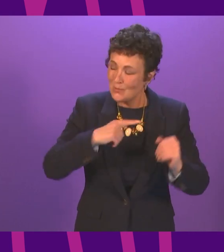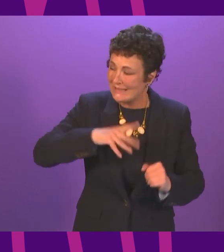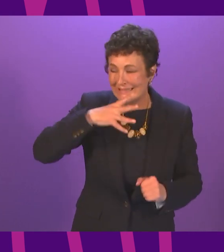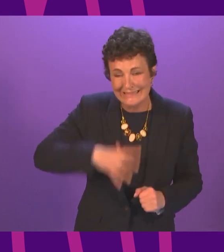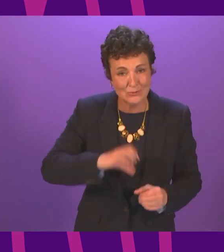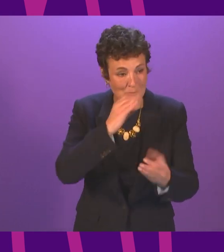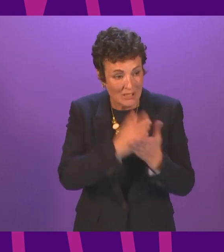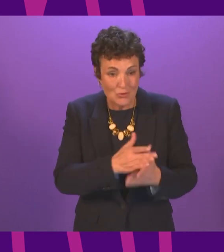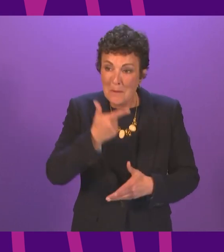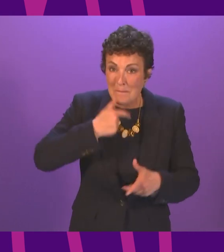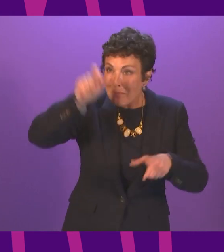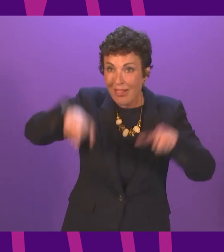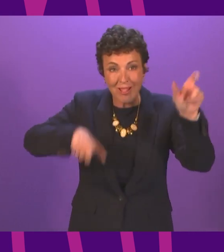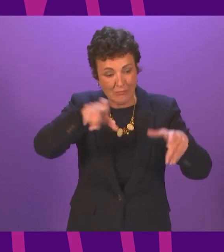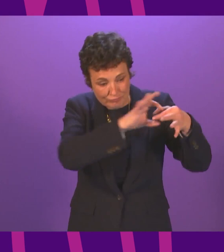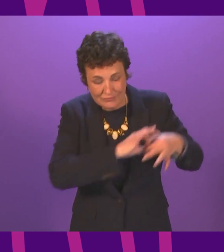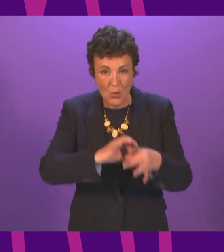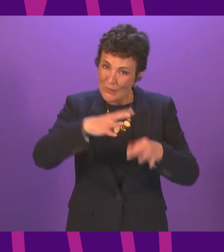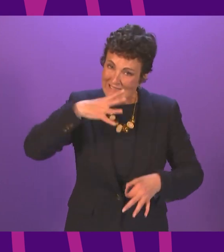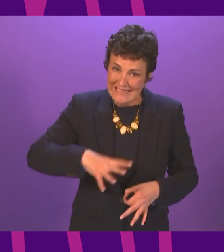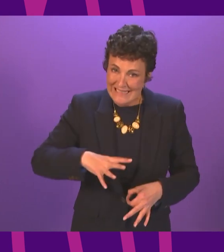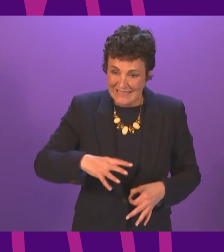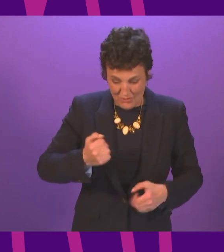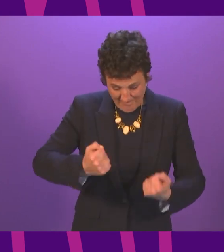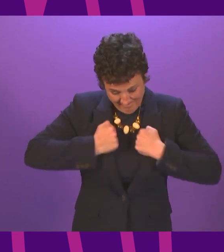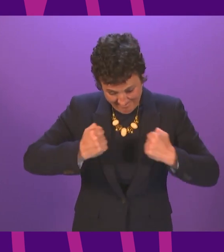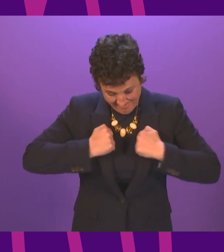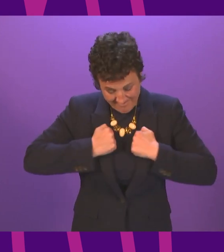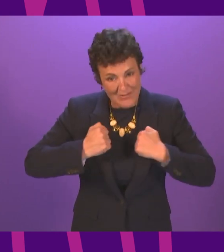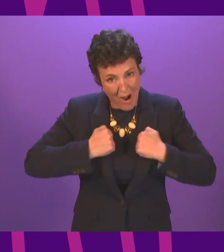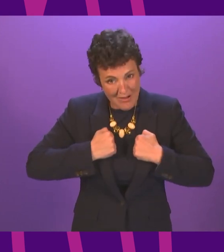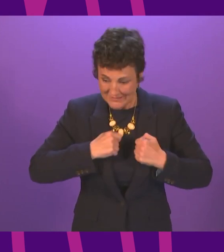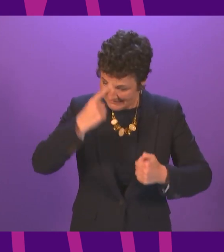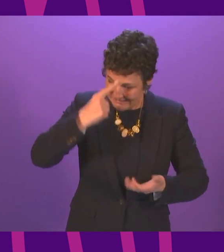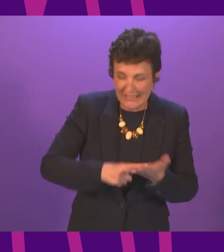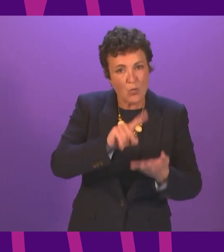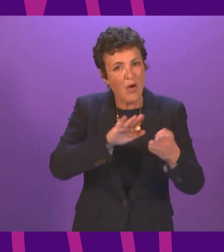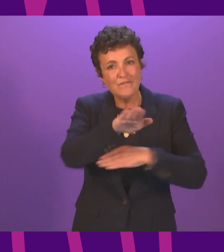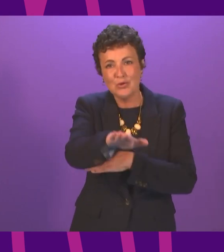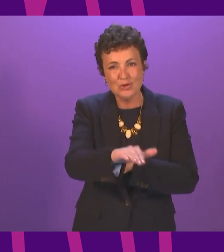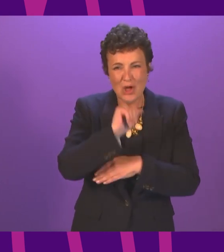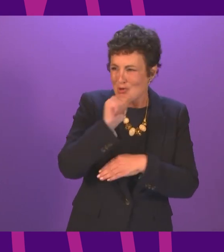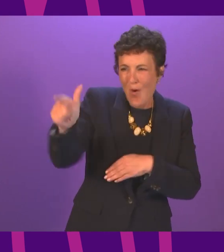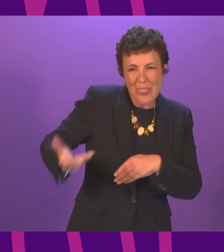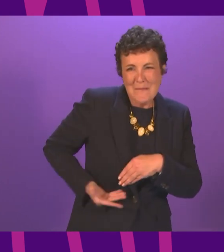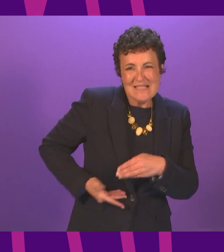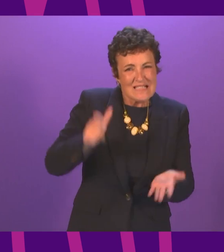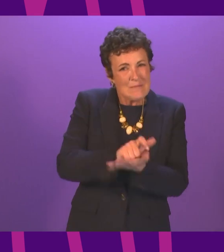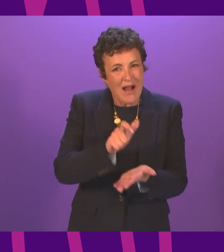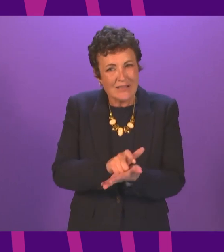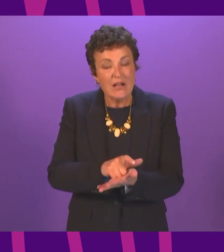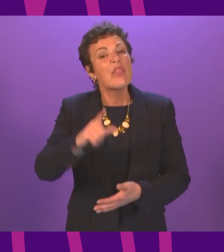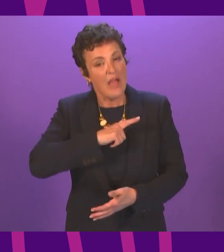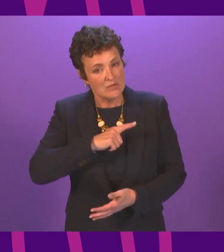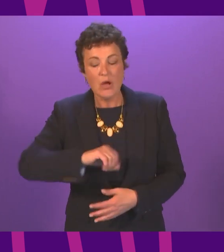we we to take back power and planning from the market and that is why the Scottish Greens will work with